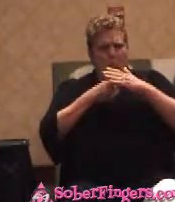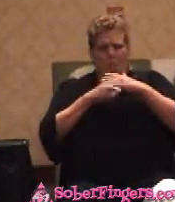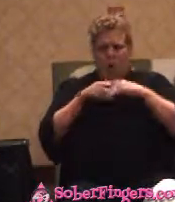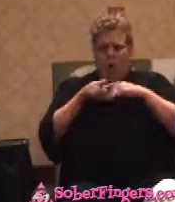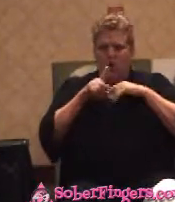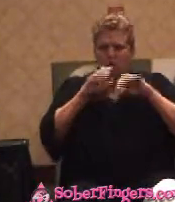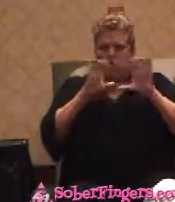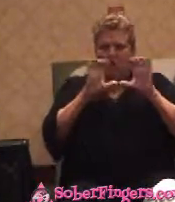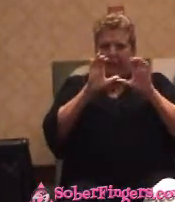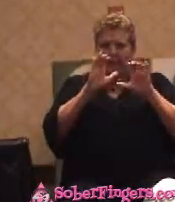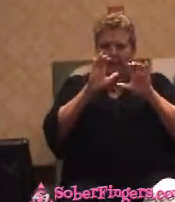Are you over 21?